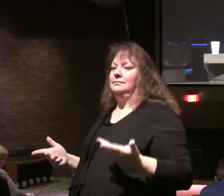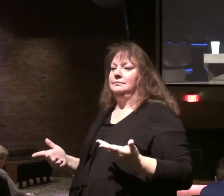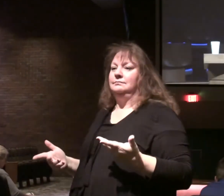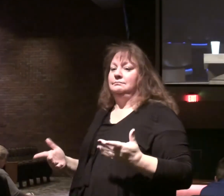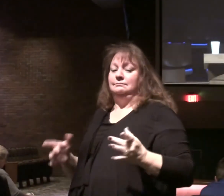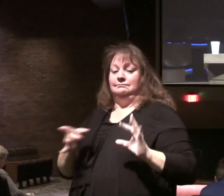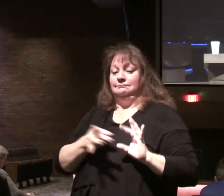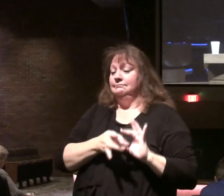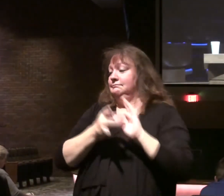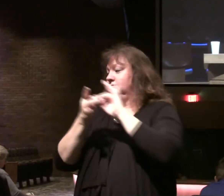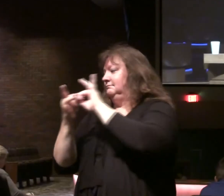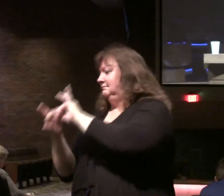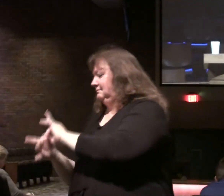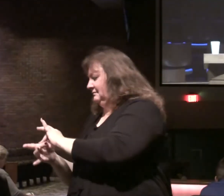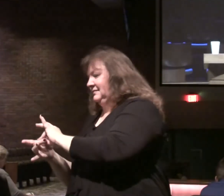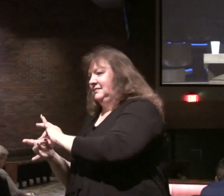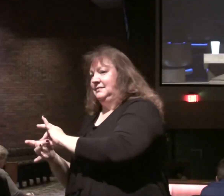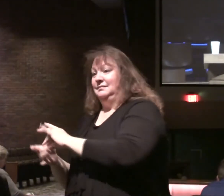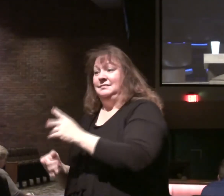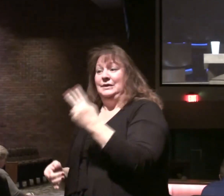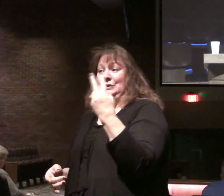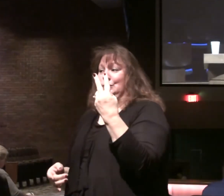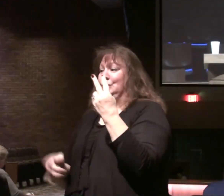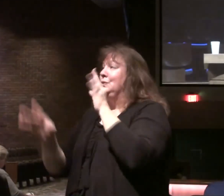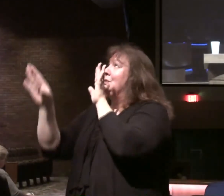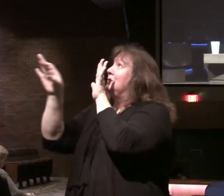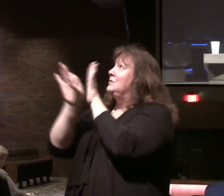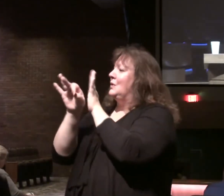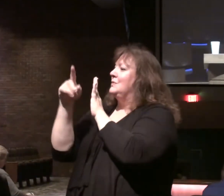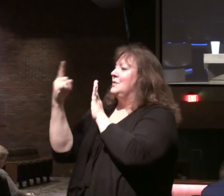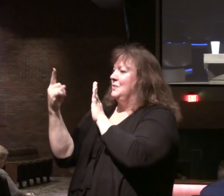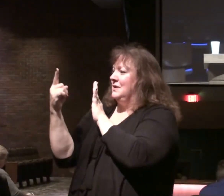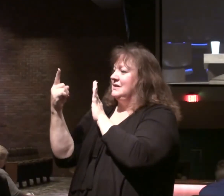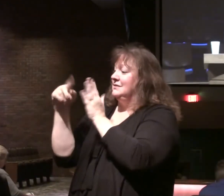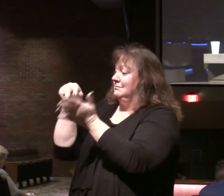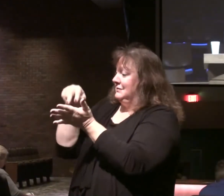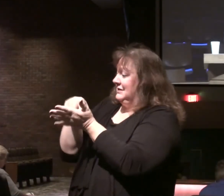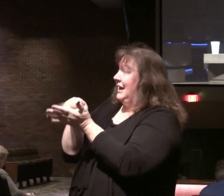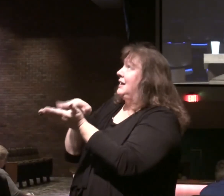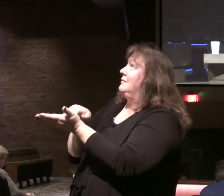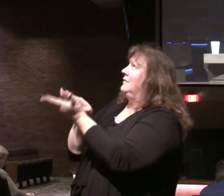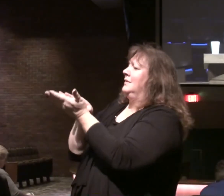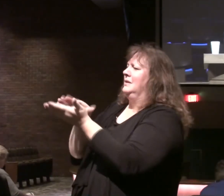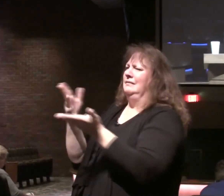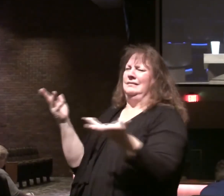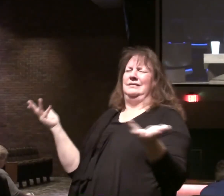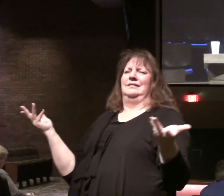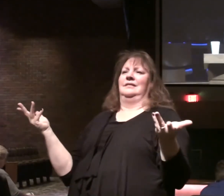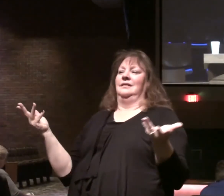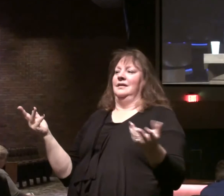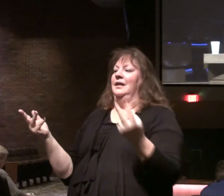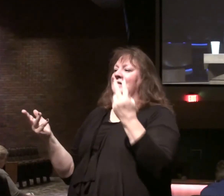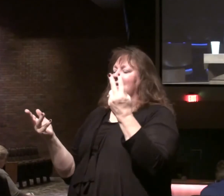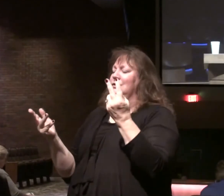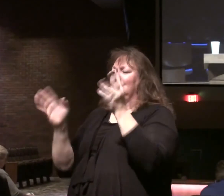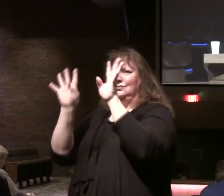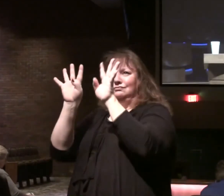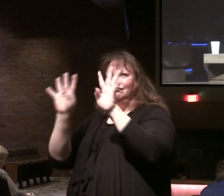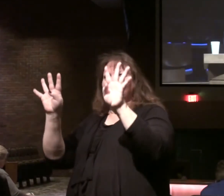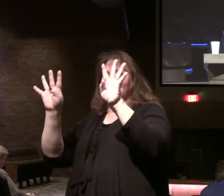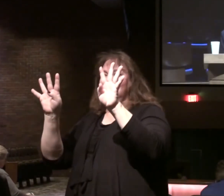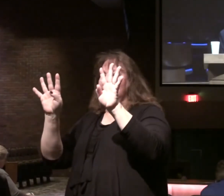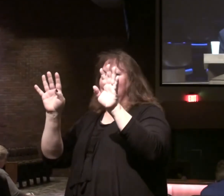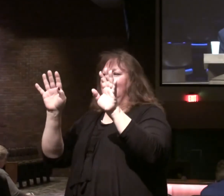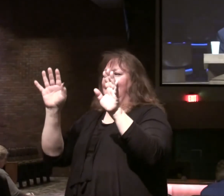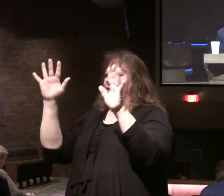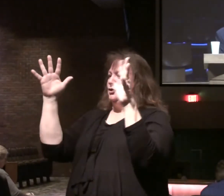A reference back. Verse 14. These are the two anointed ones. Who are standing before the Lord. What are we talking about? The two olive branches. And the two golden